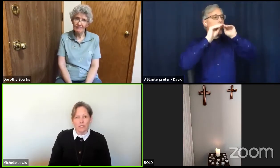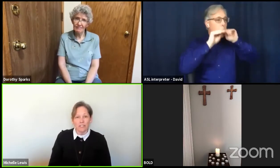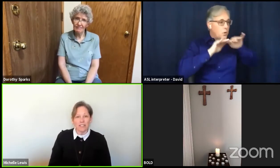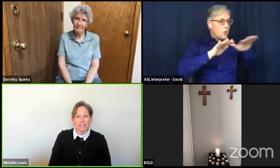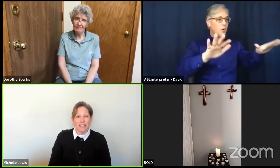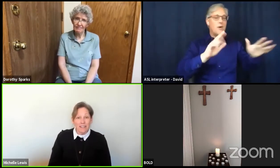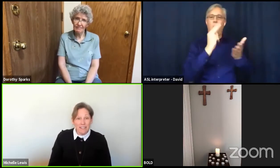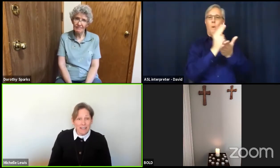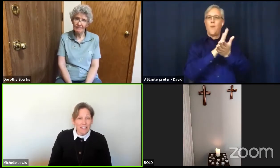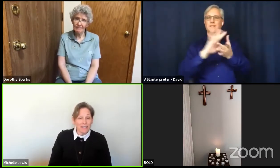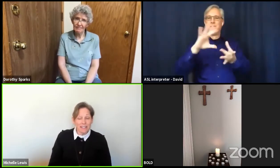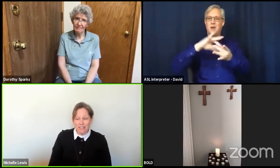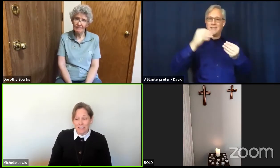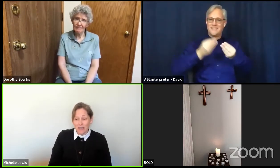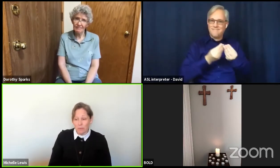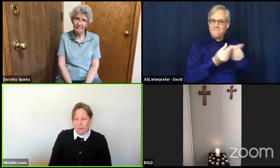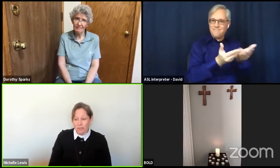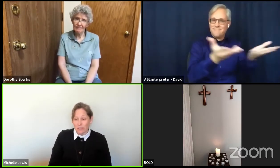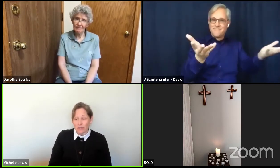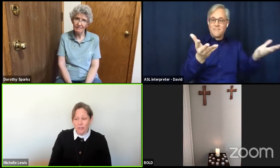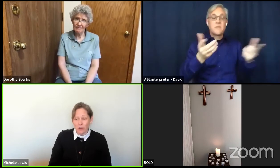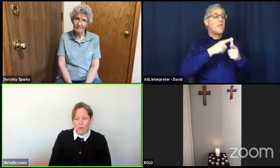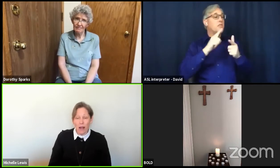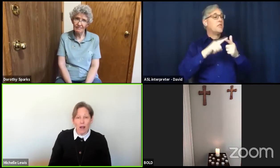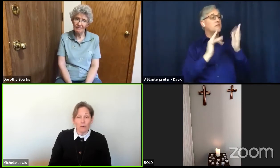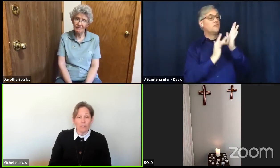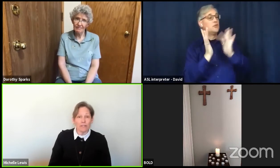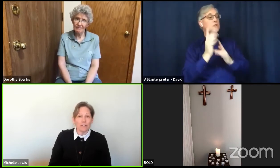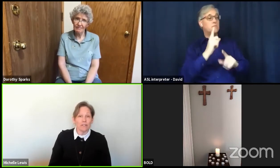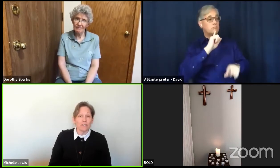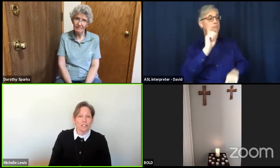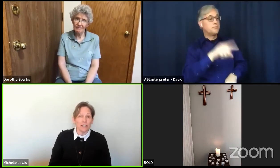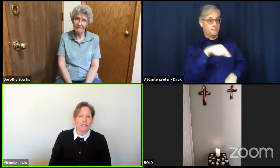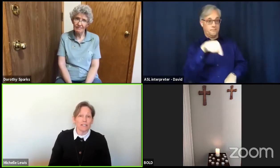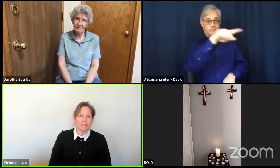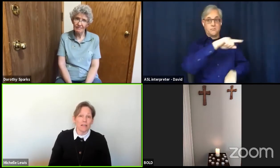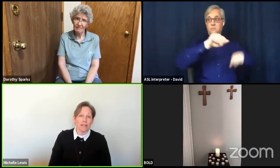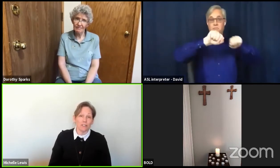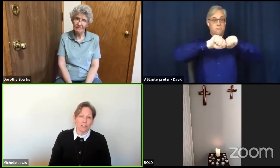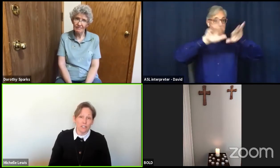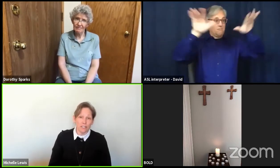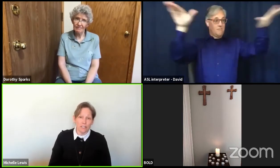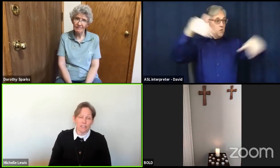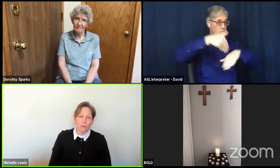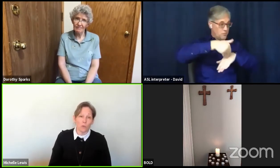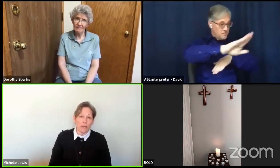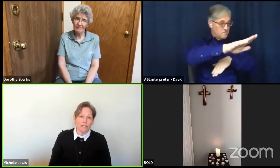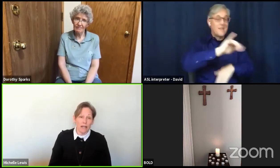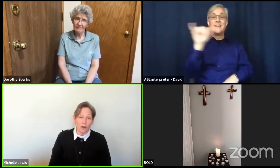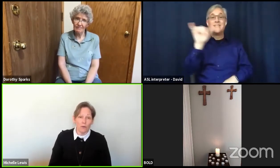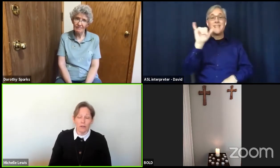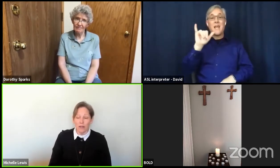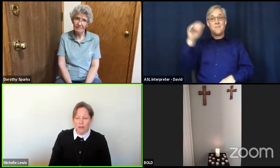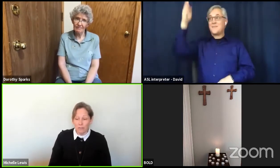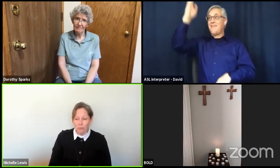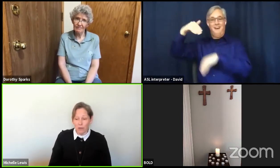sends the disciples to go out, just like Jesus went out from God.